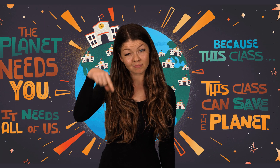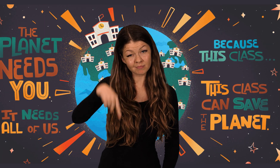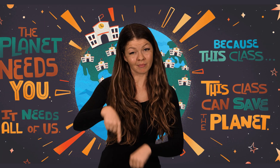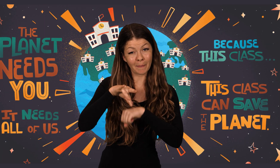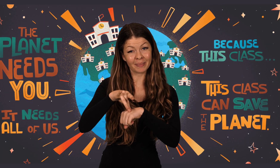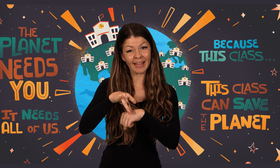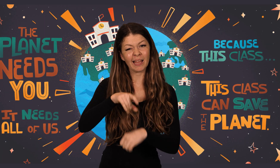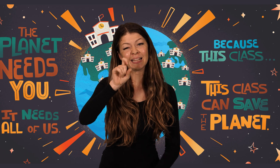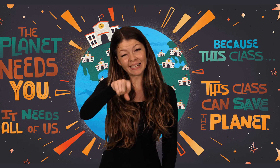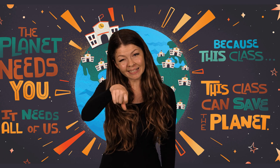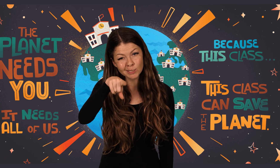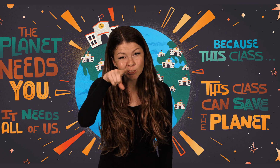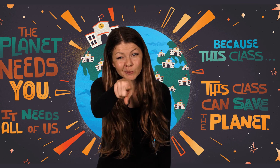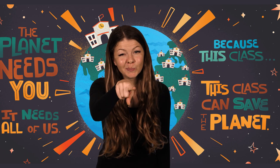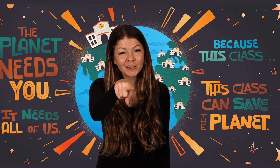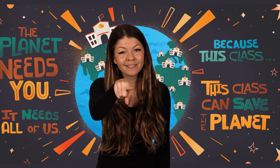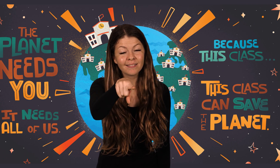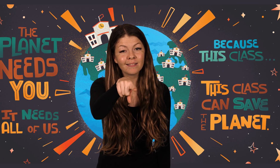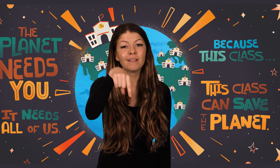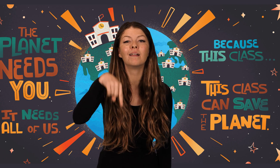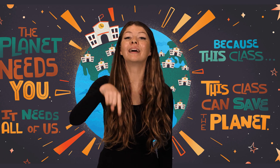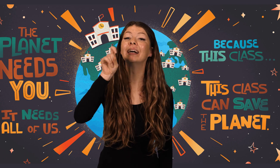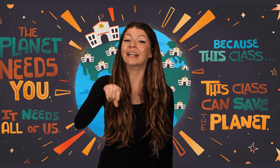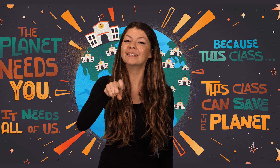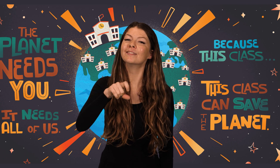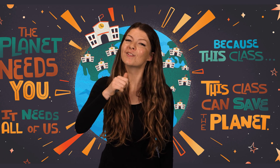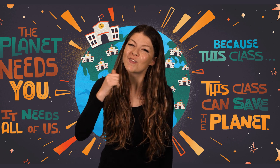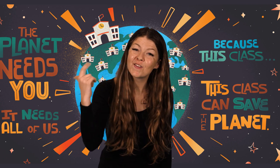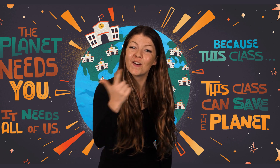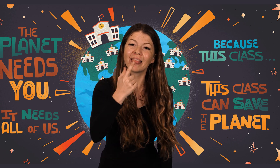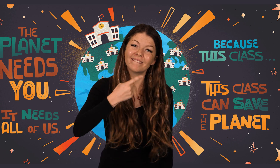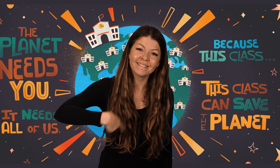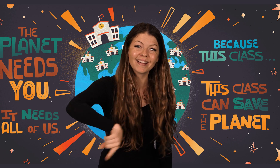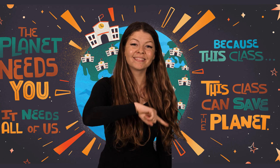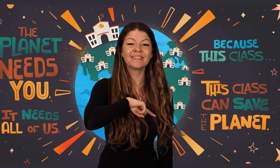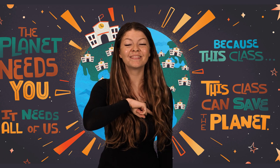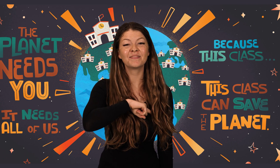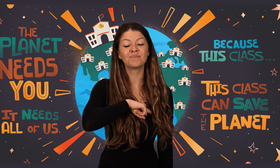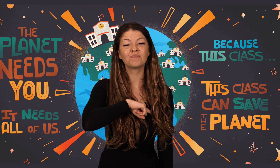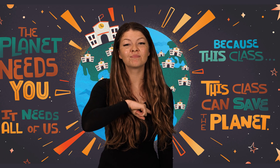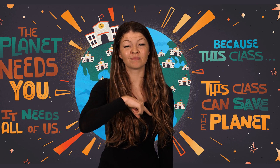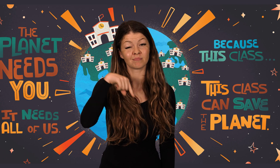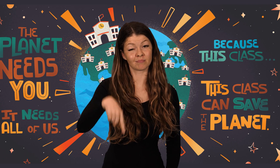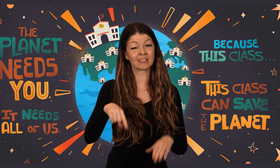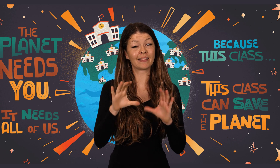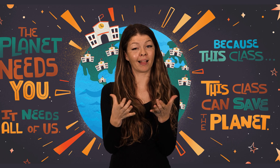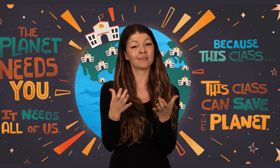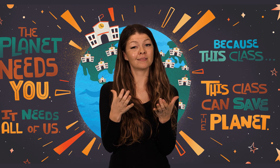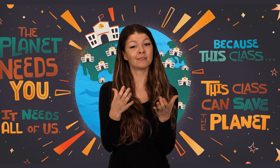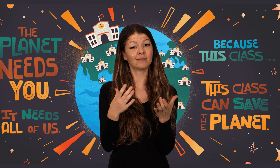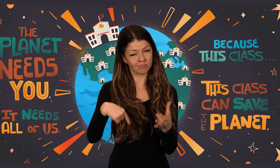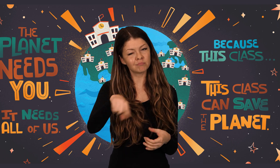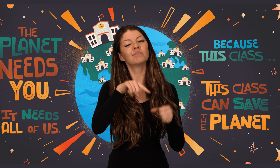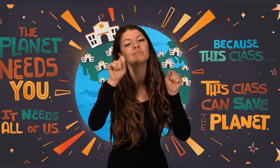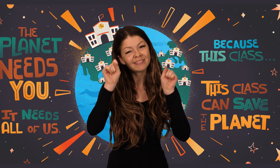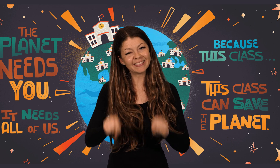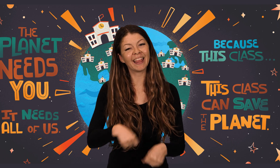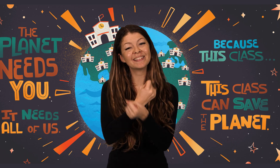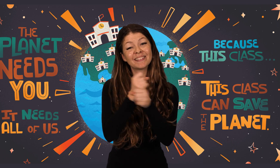The planet needs you. It needs all of us. Because this class, this class can